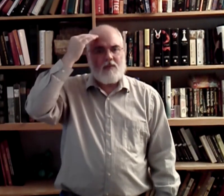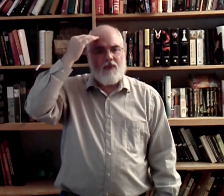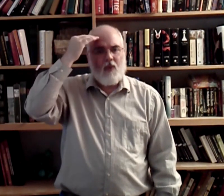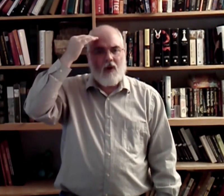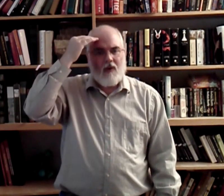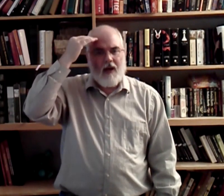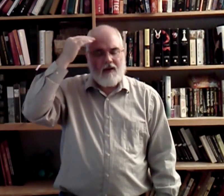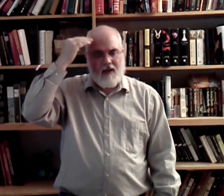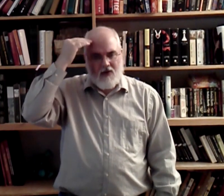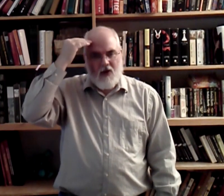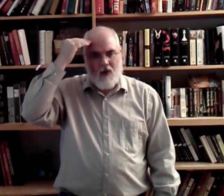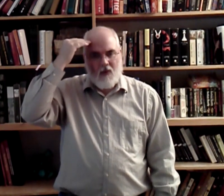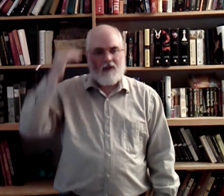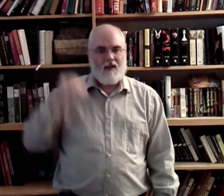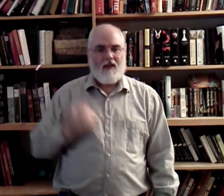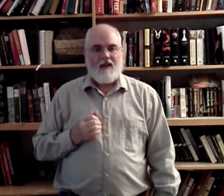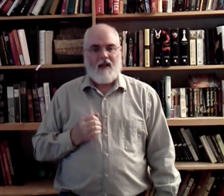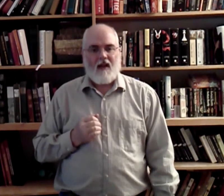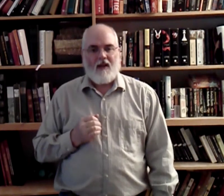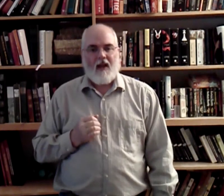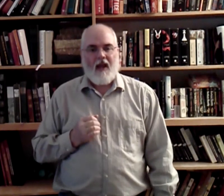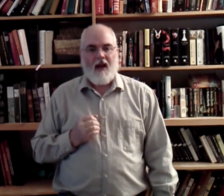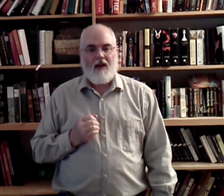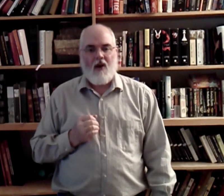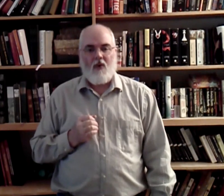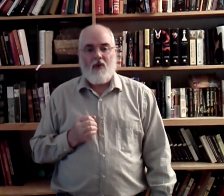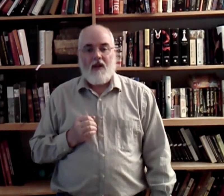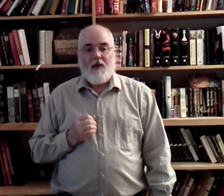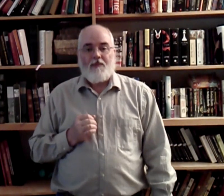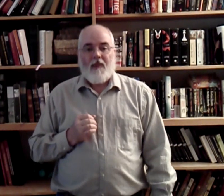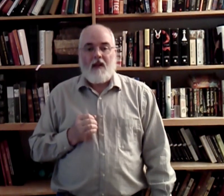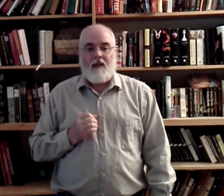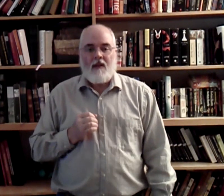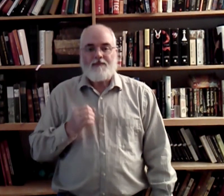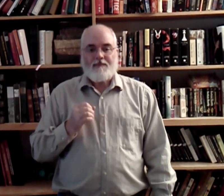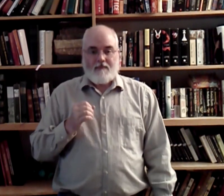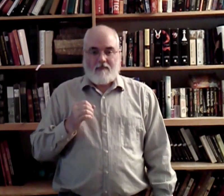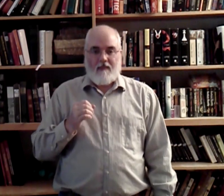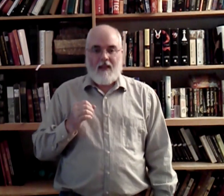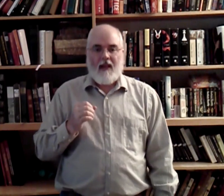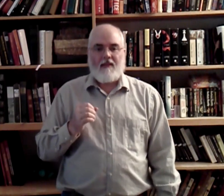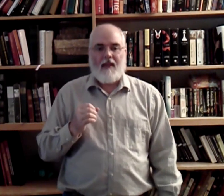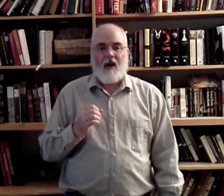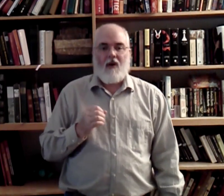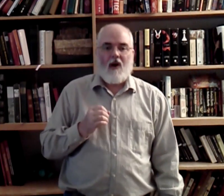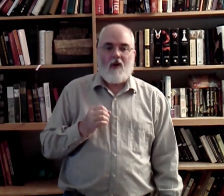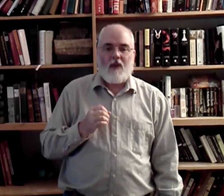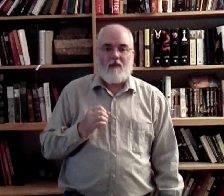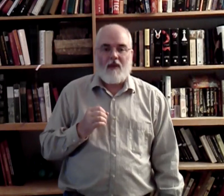before, right? Know. And I know that thou art with me.